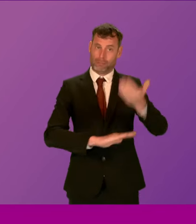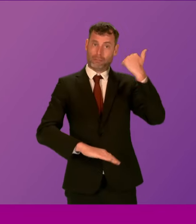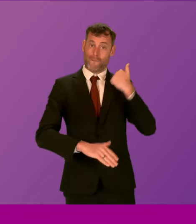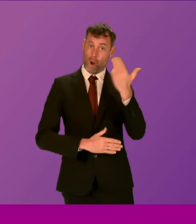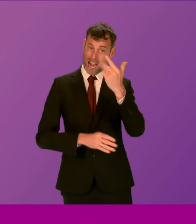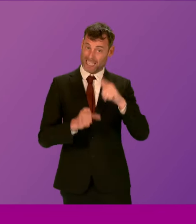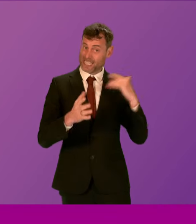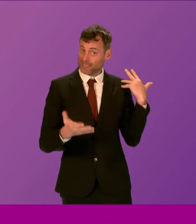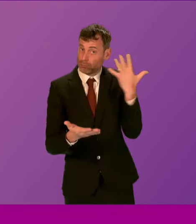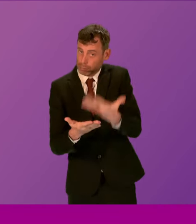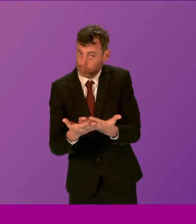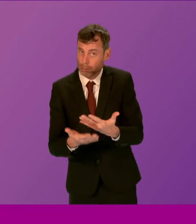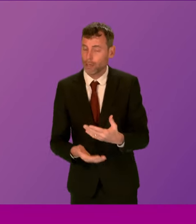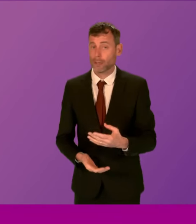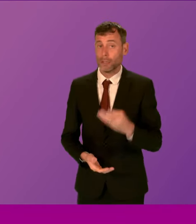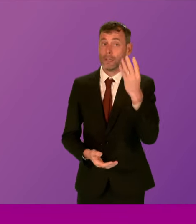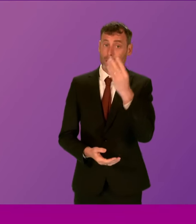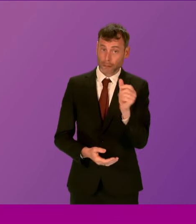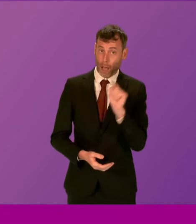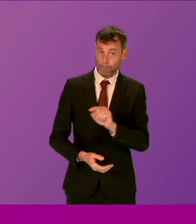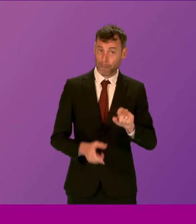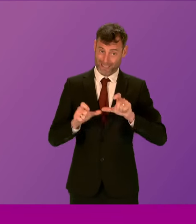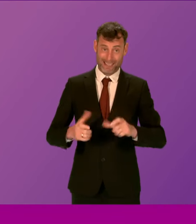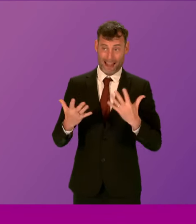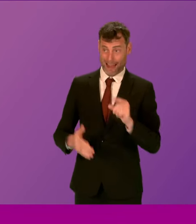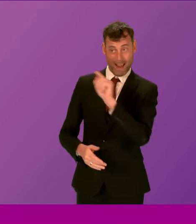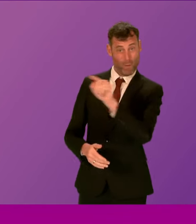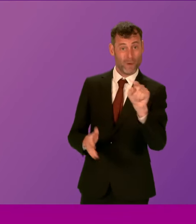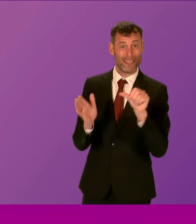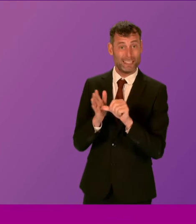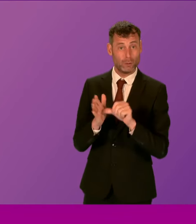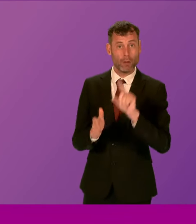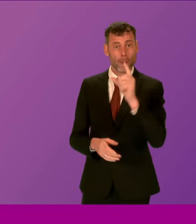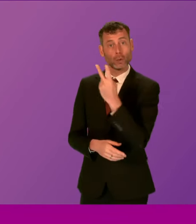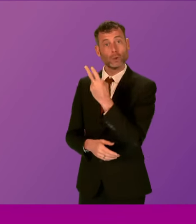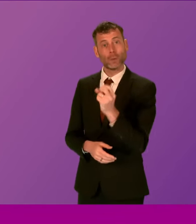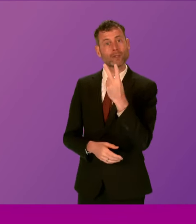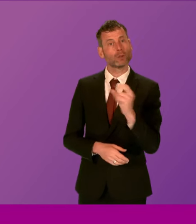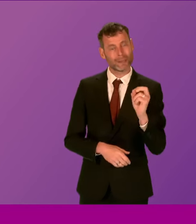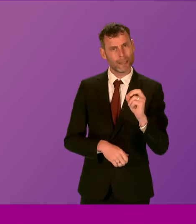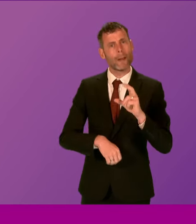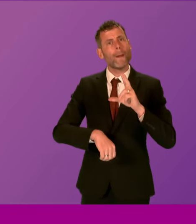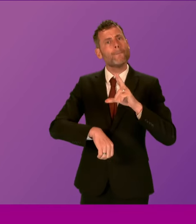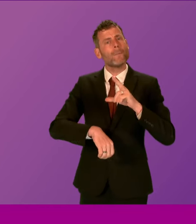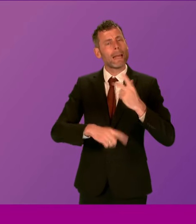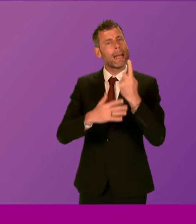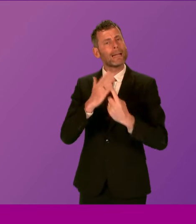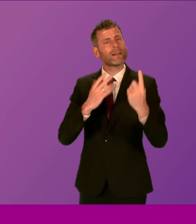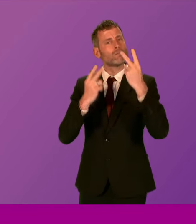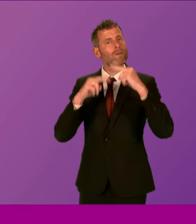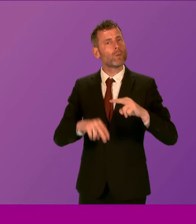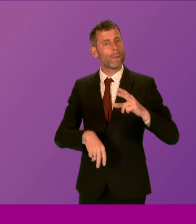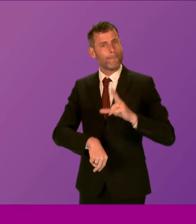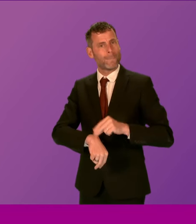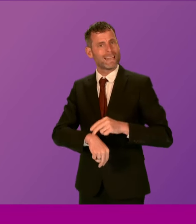today. The First Minister's reference some of that already. In 2020, an independent review of the police complaints and disciplinary system